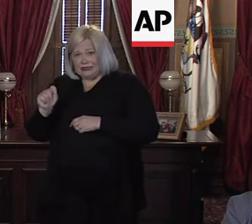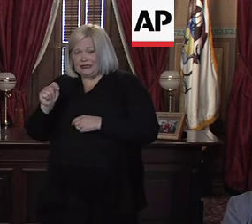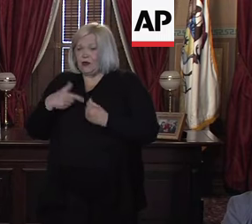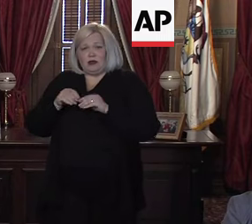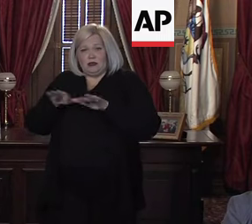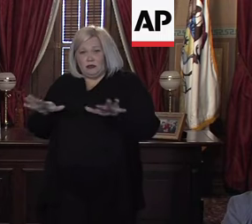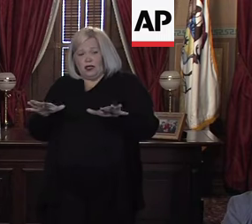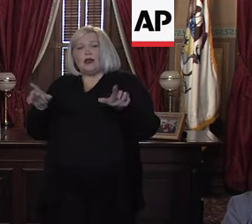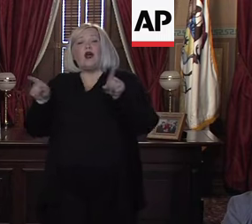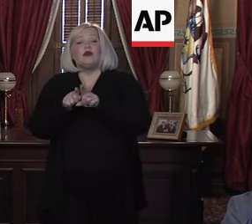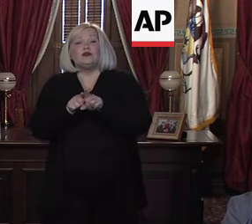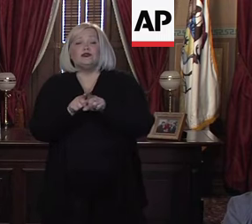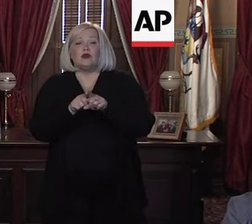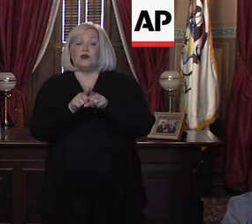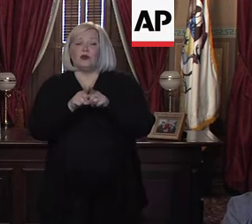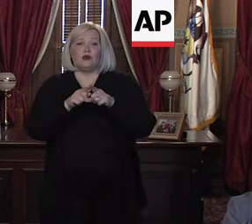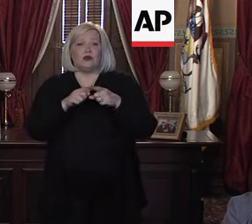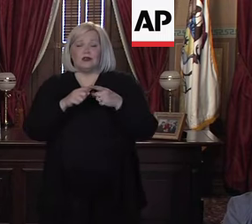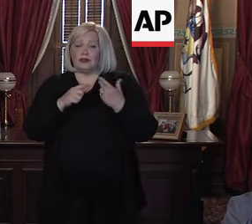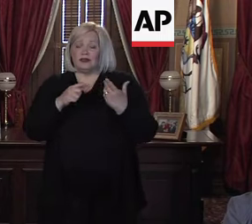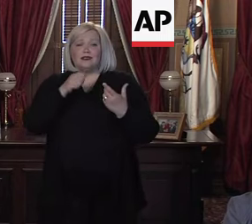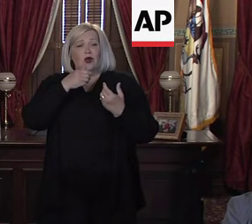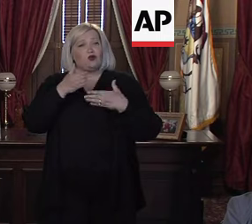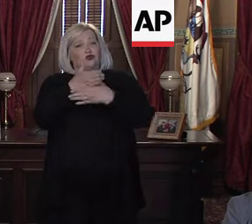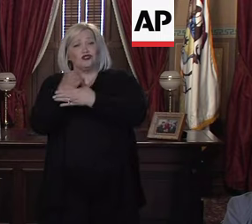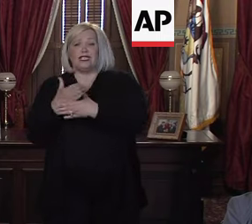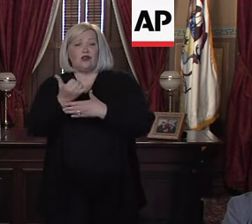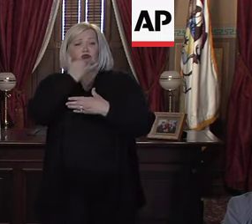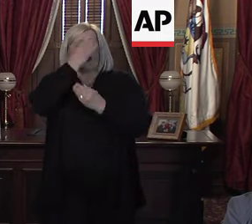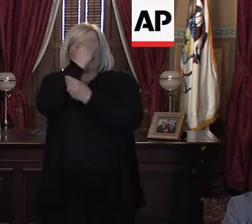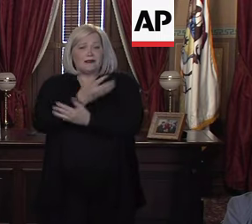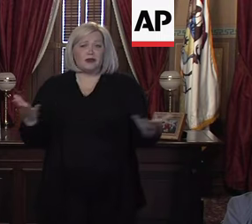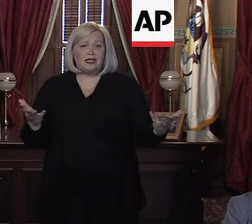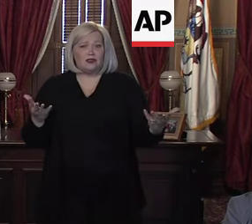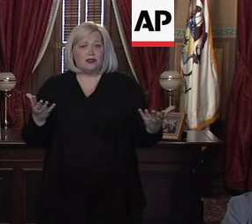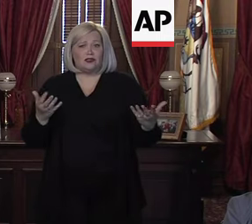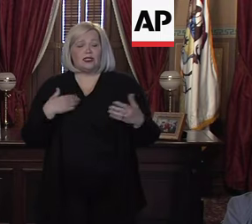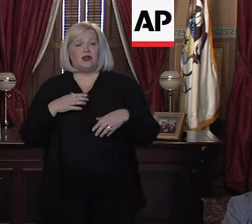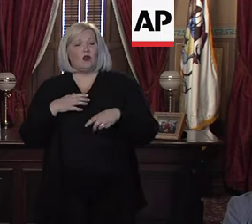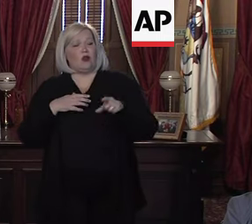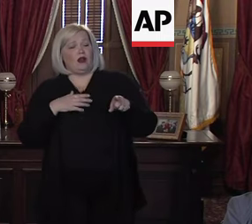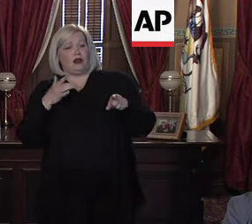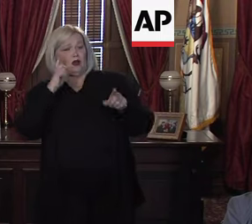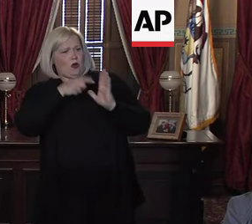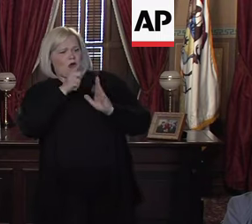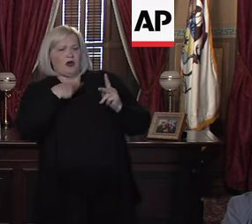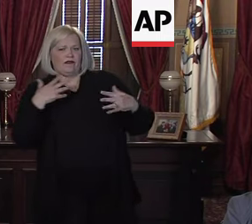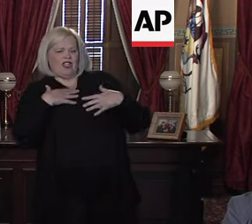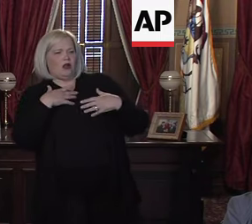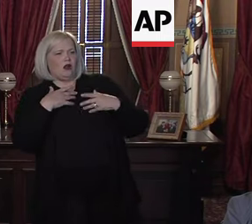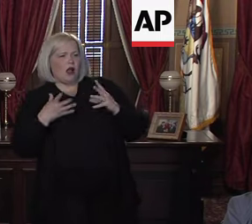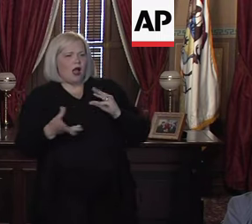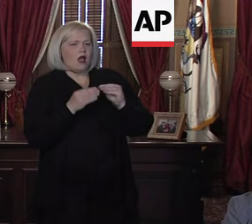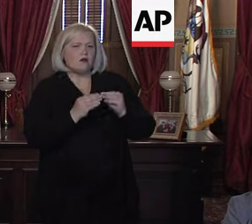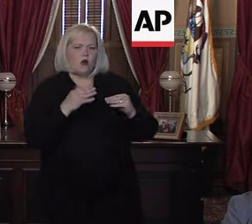disseminate demonstrably inaccurate information or prey on other people's anxieties. This